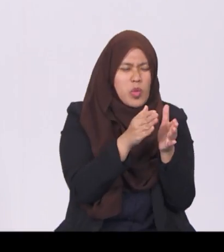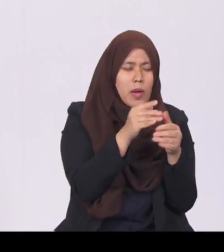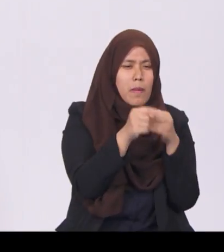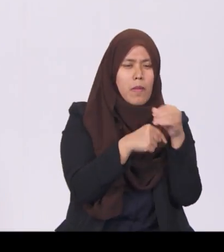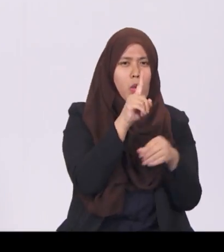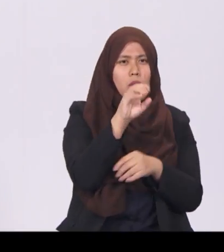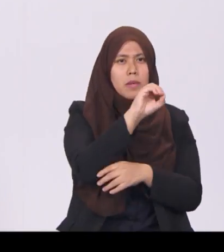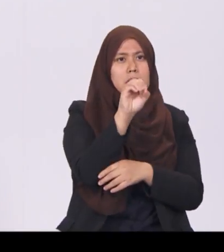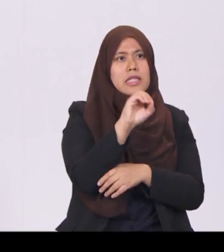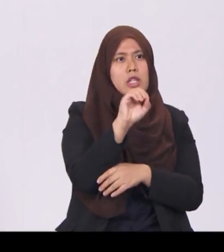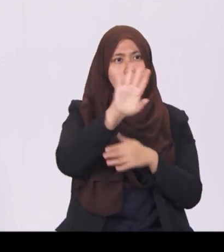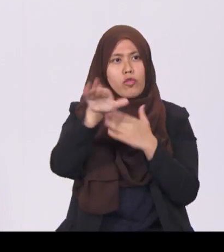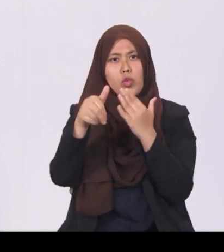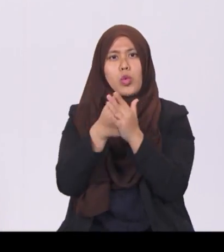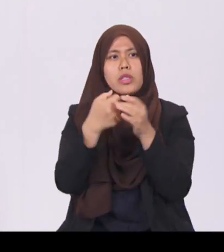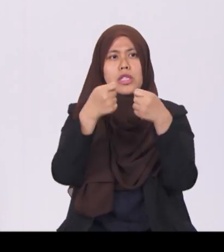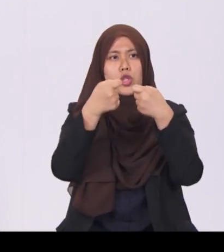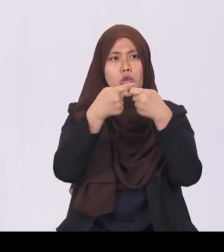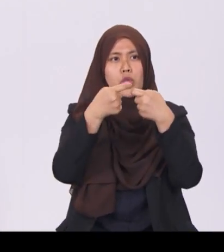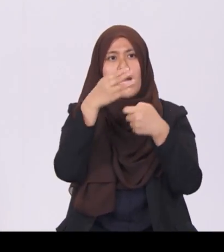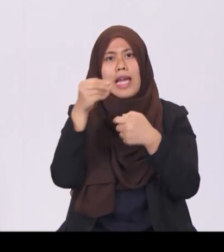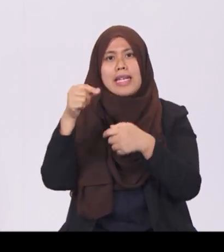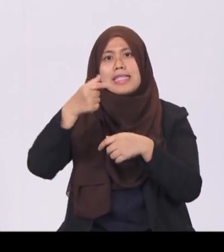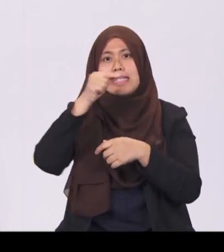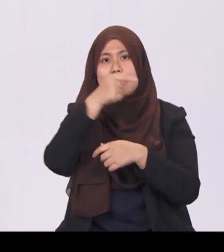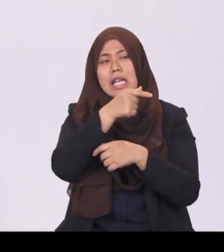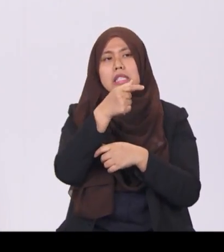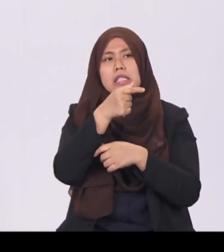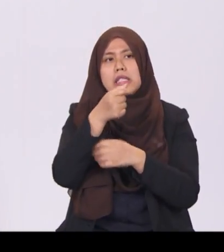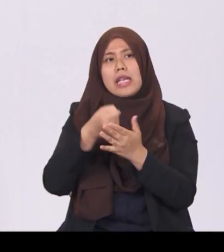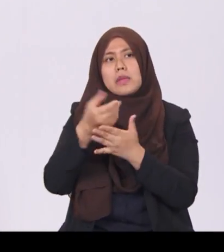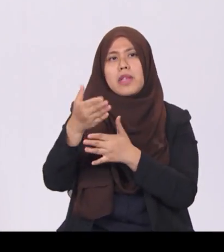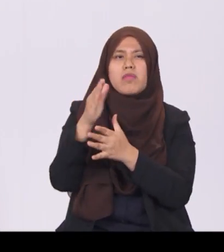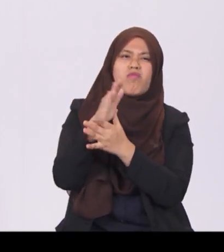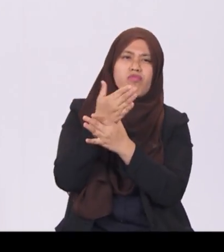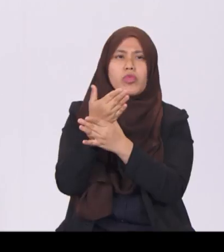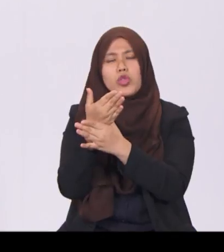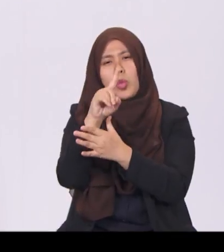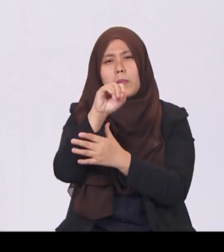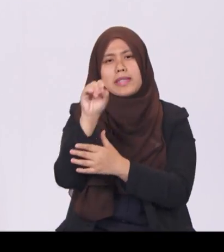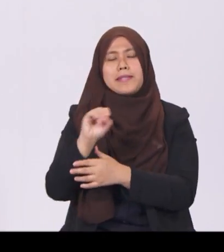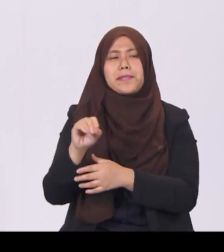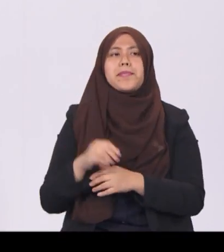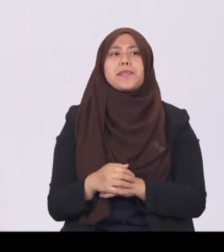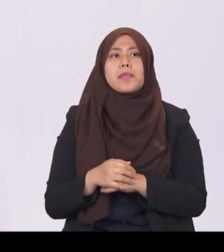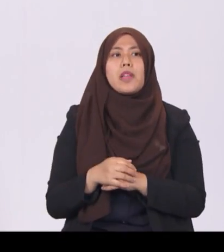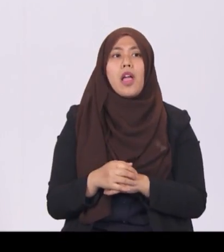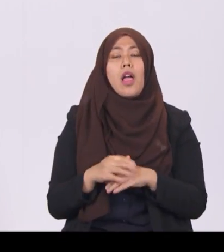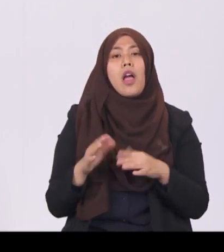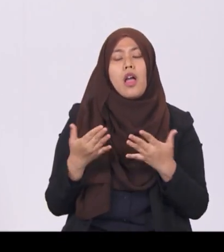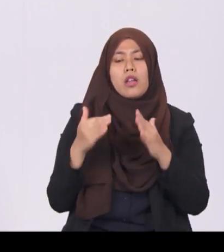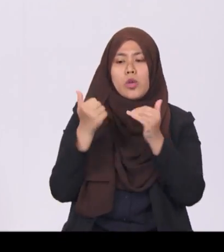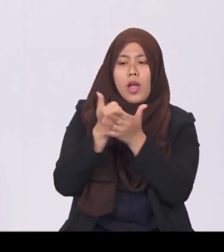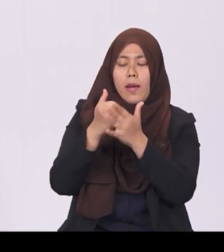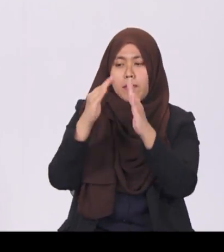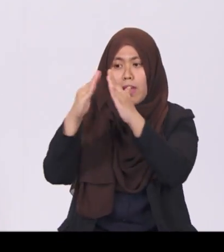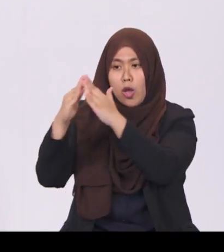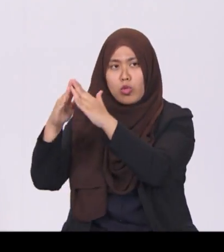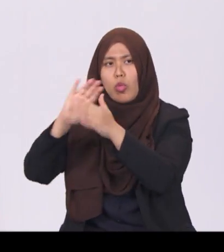and gas expenses on average. Still, to help households adjust, I will provide additional use save